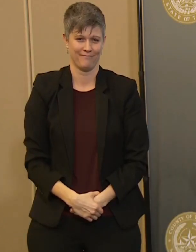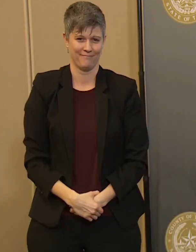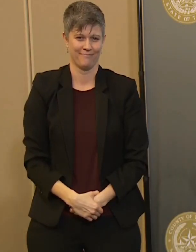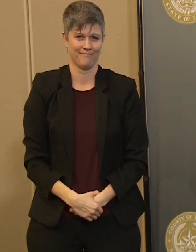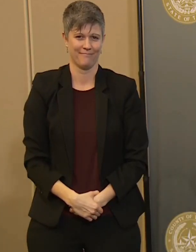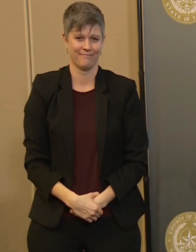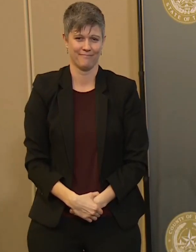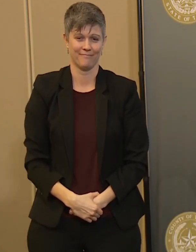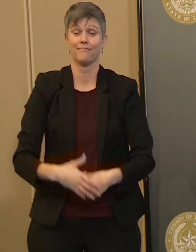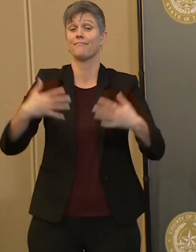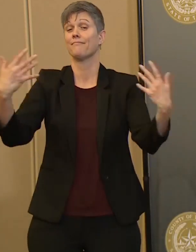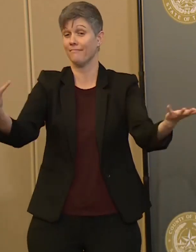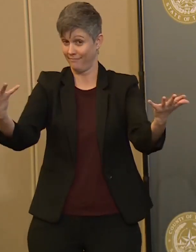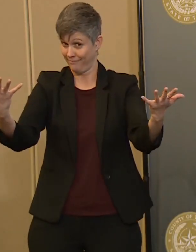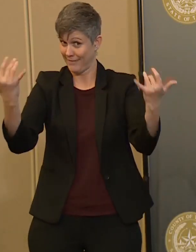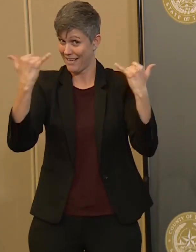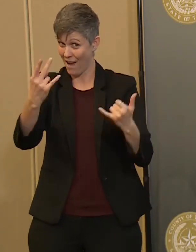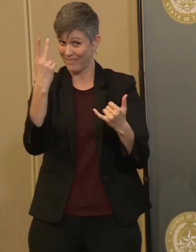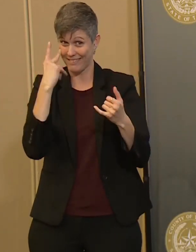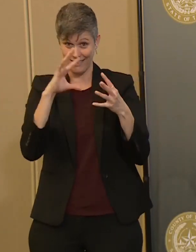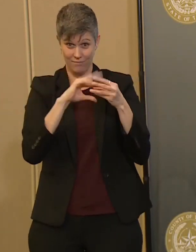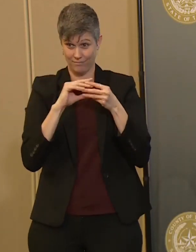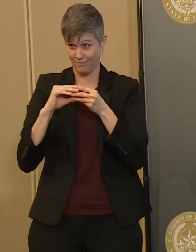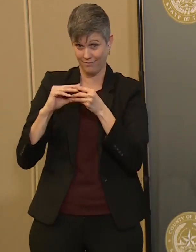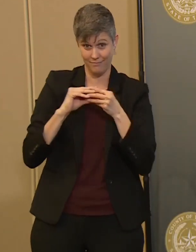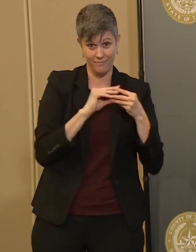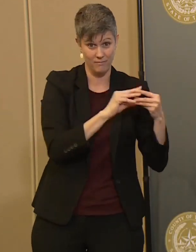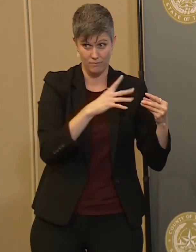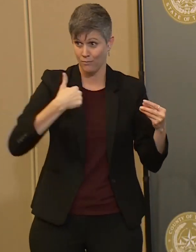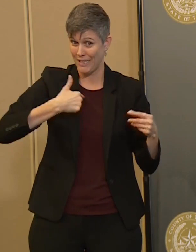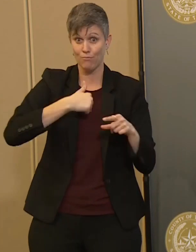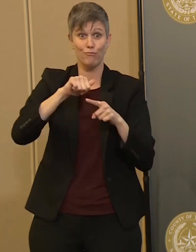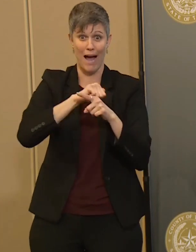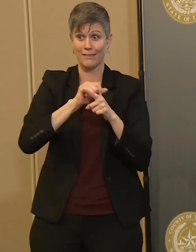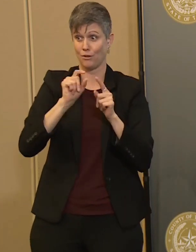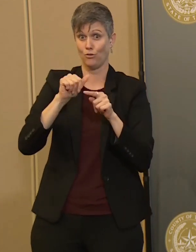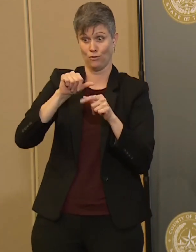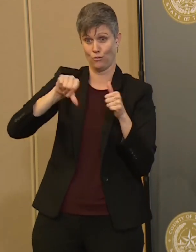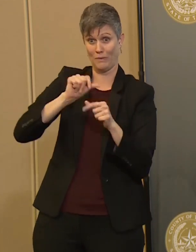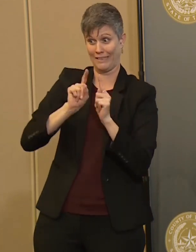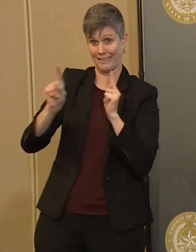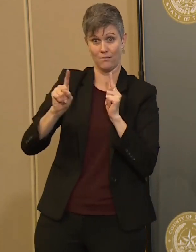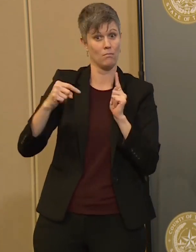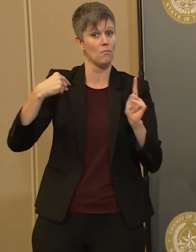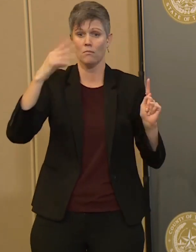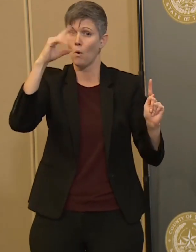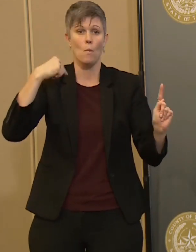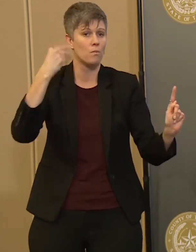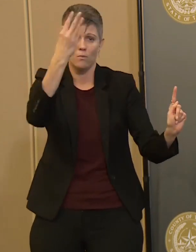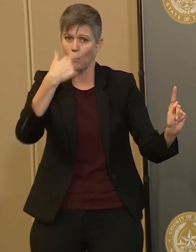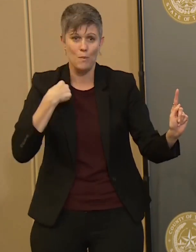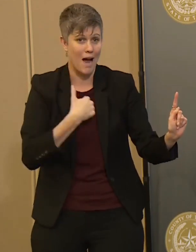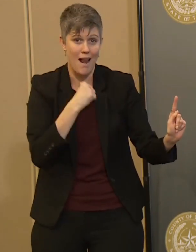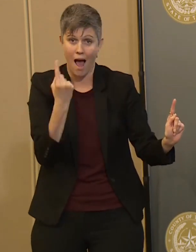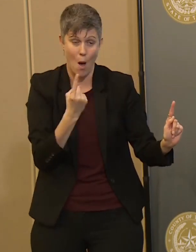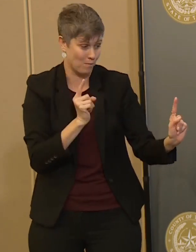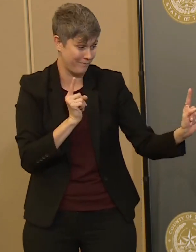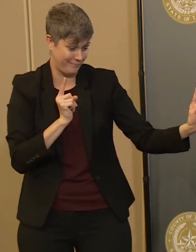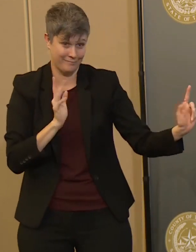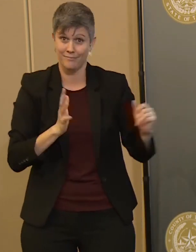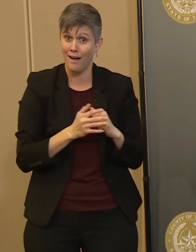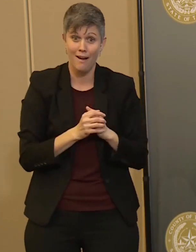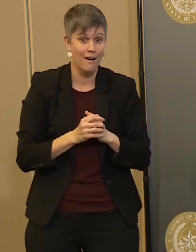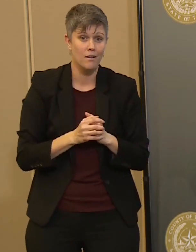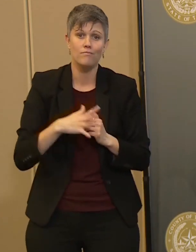So as you can see, although we are practicing social distancing, we are not alone in this. We have